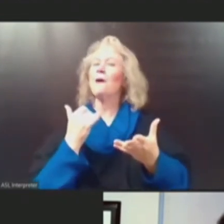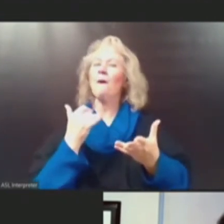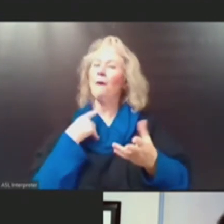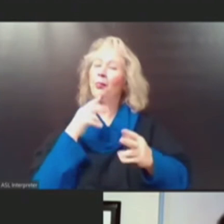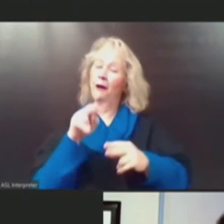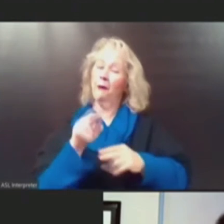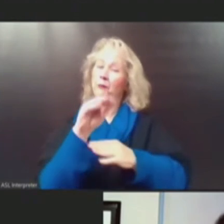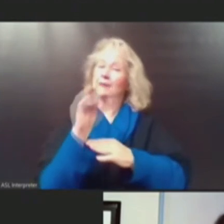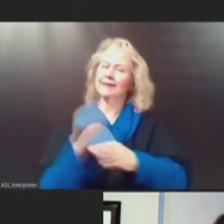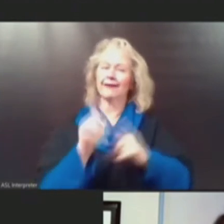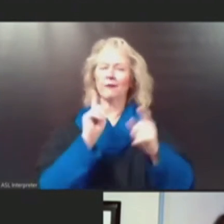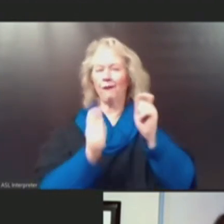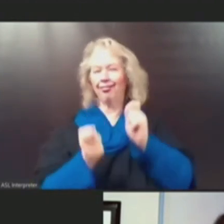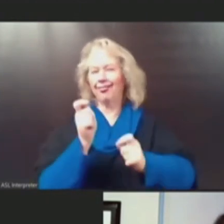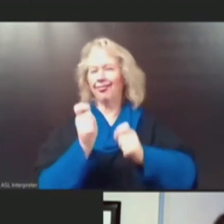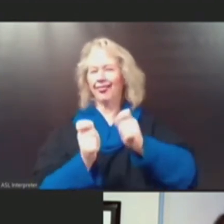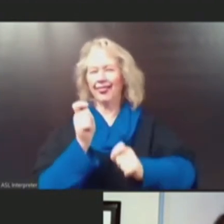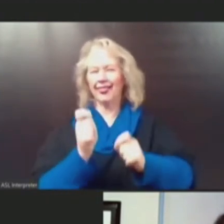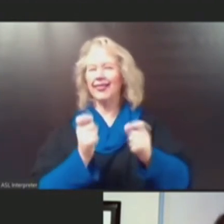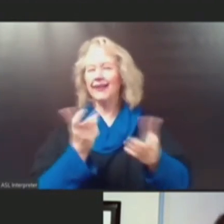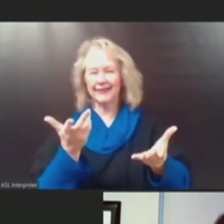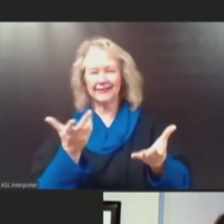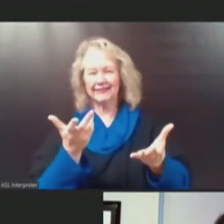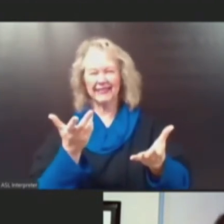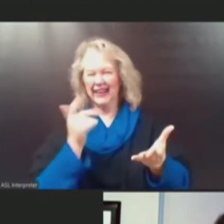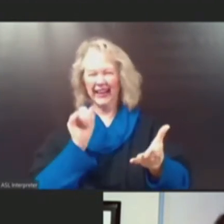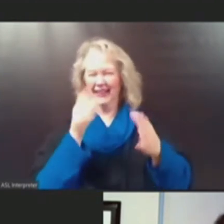it's tough to have an absolute number there.